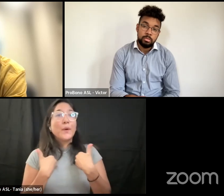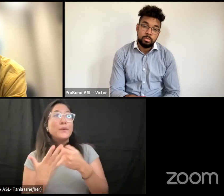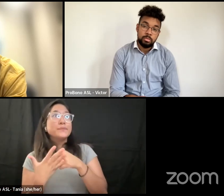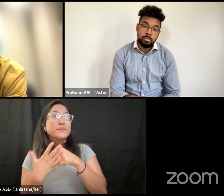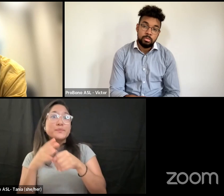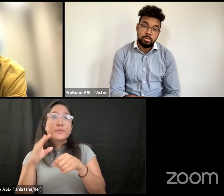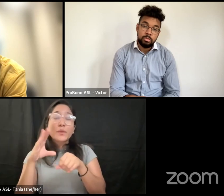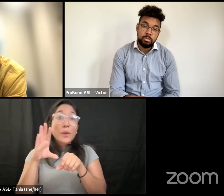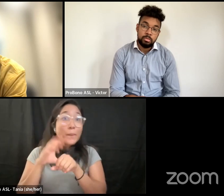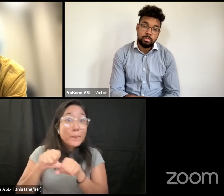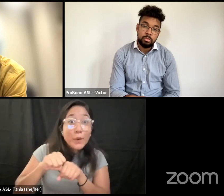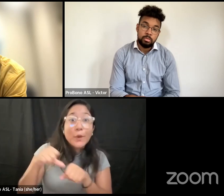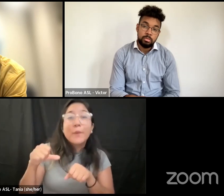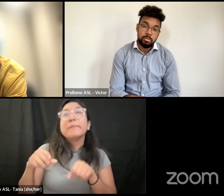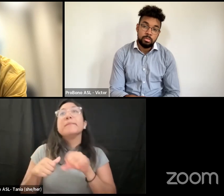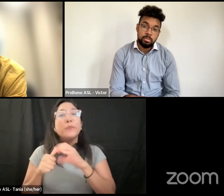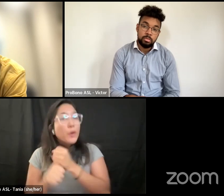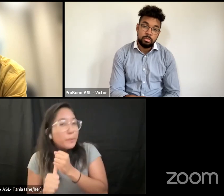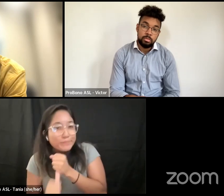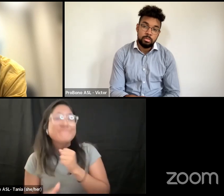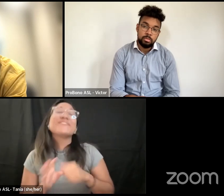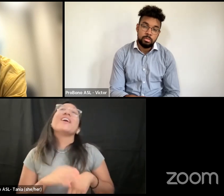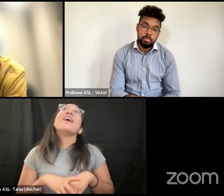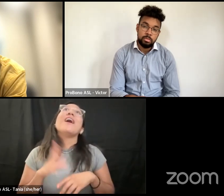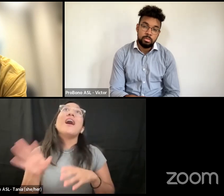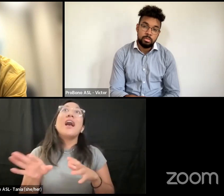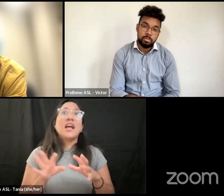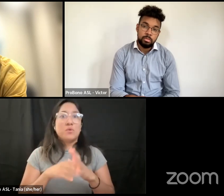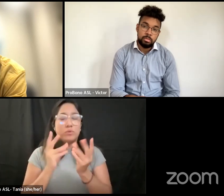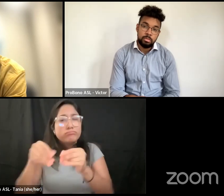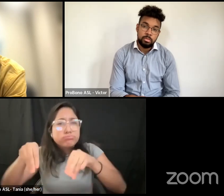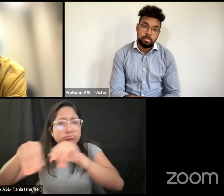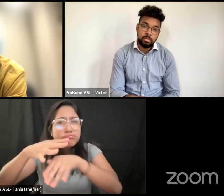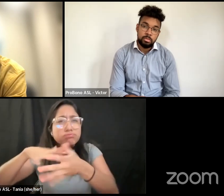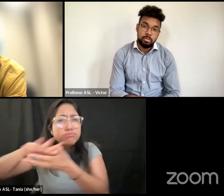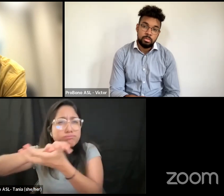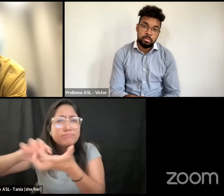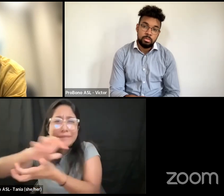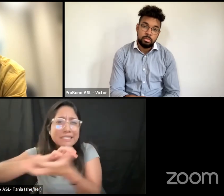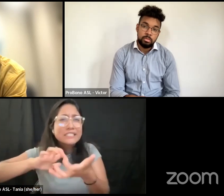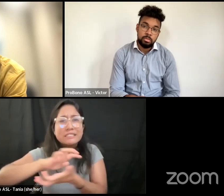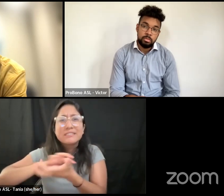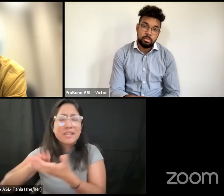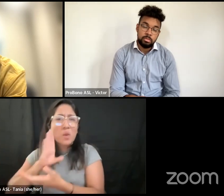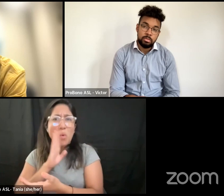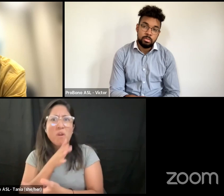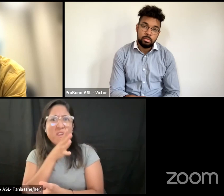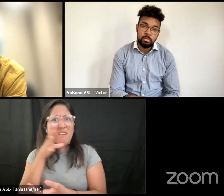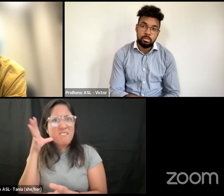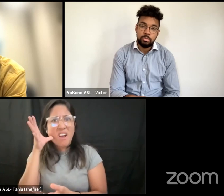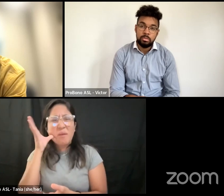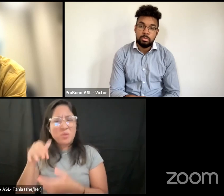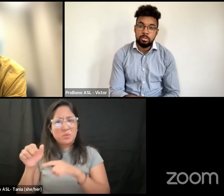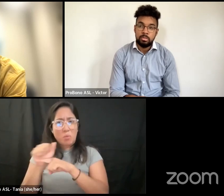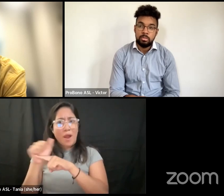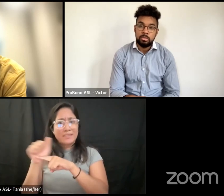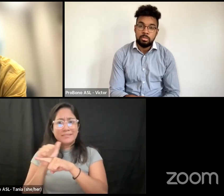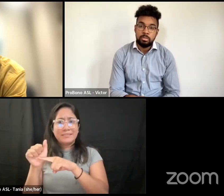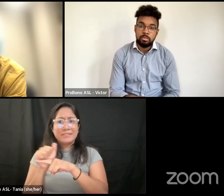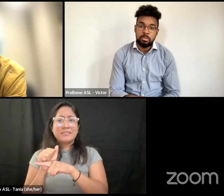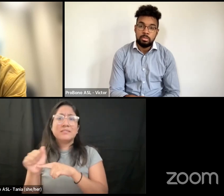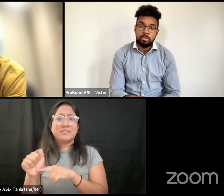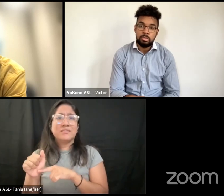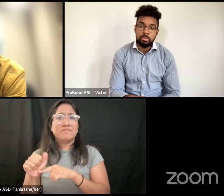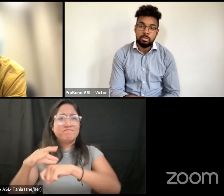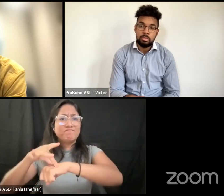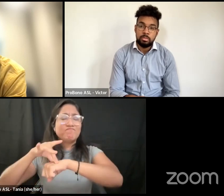practices with this year crop rotation i'm very sure you're also familiar with that you know there were practices that the earth